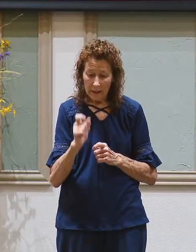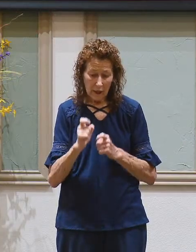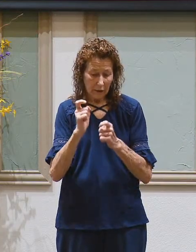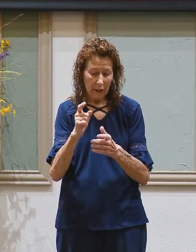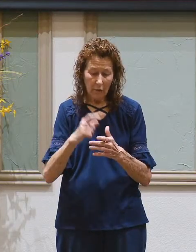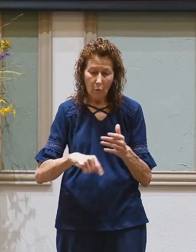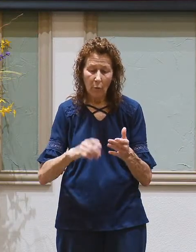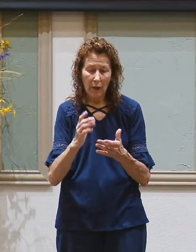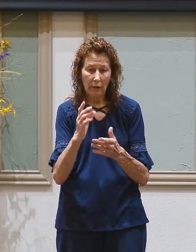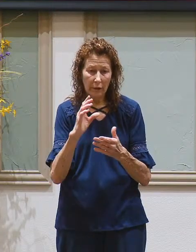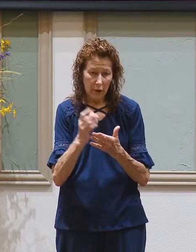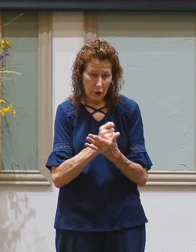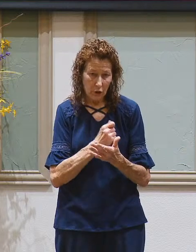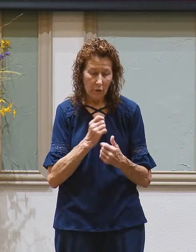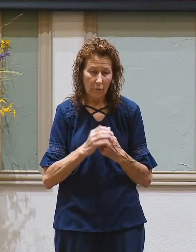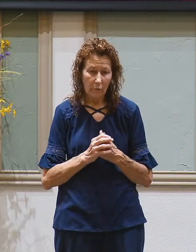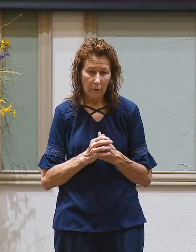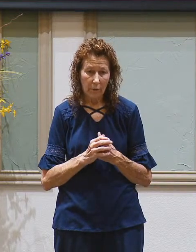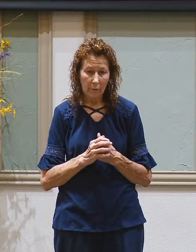they deserve.